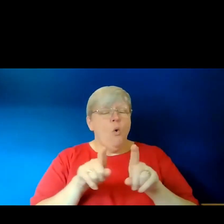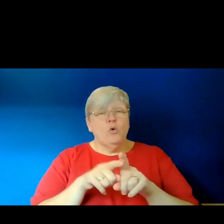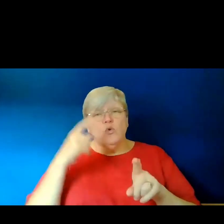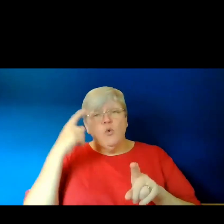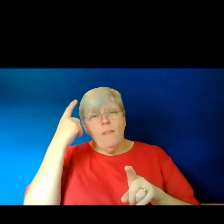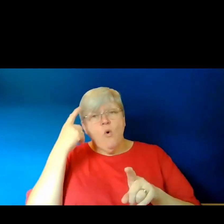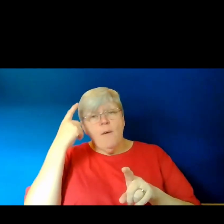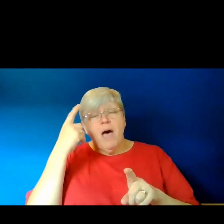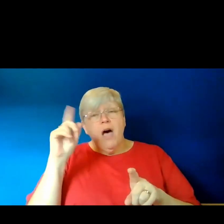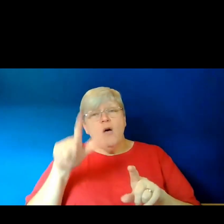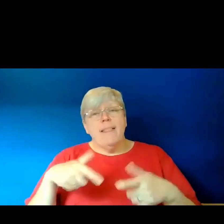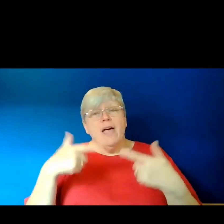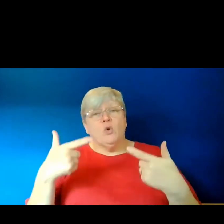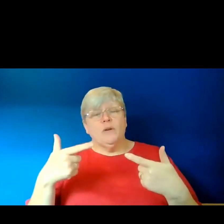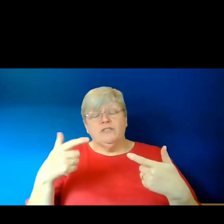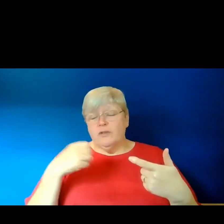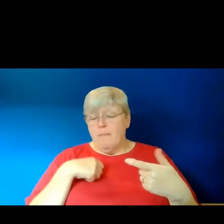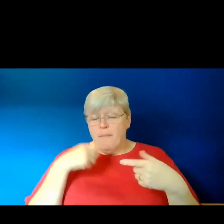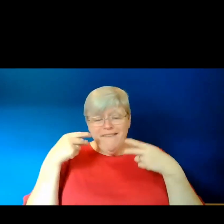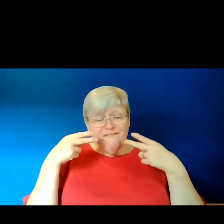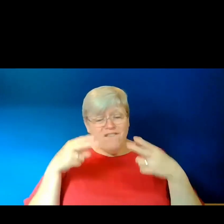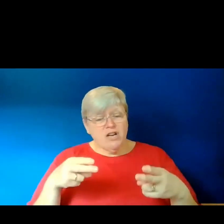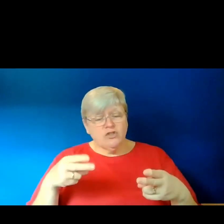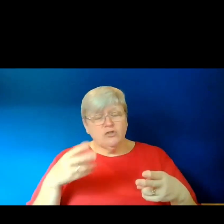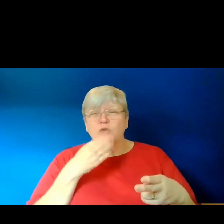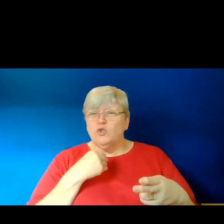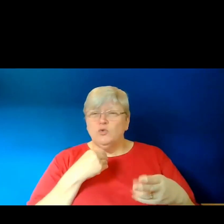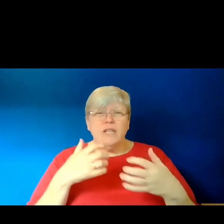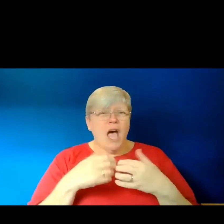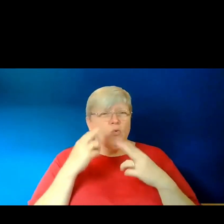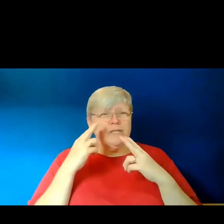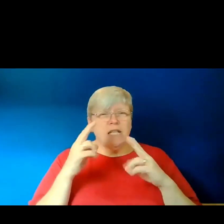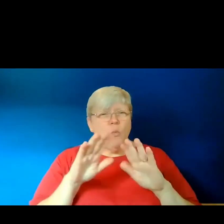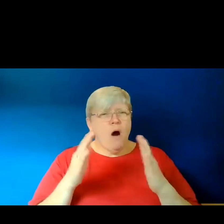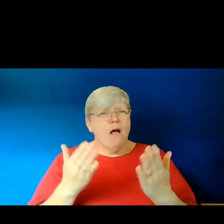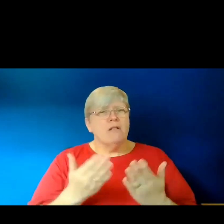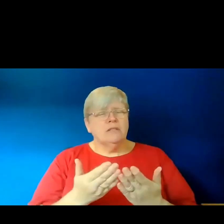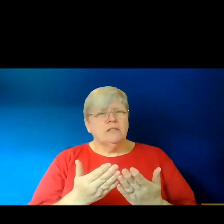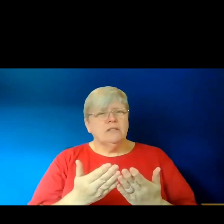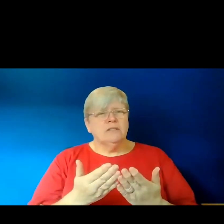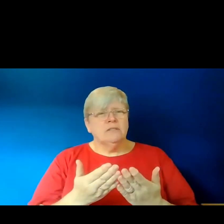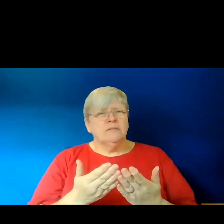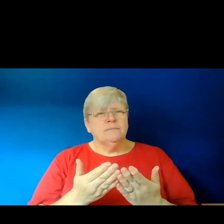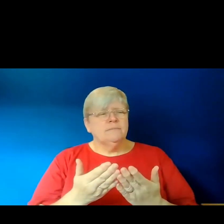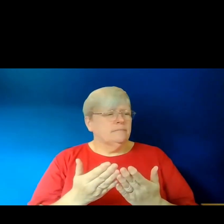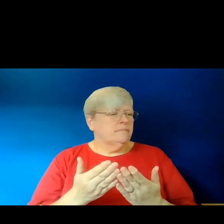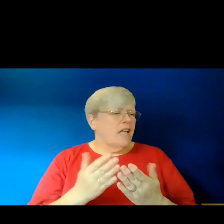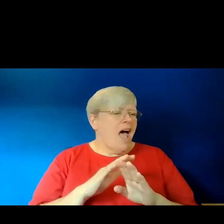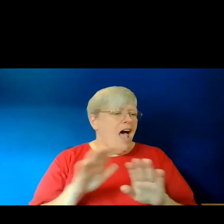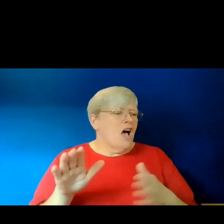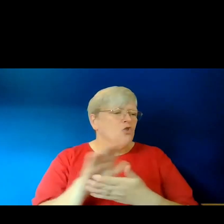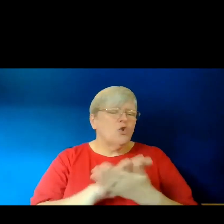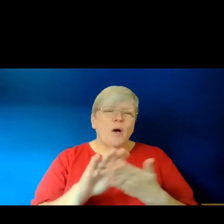of Truti Trinh would use and how she'd see the world. So I don't necessarily mean her